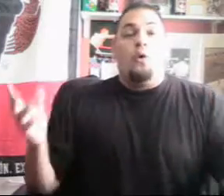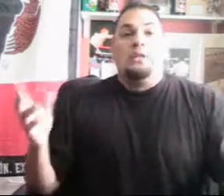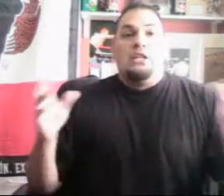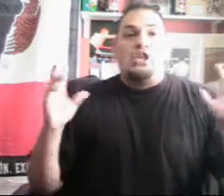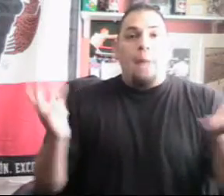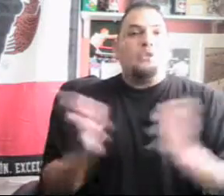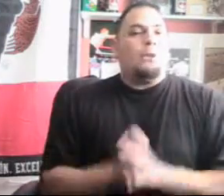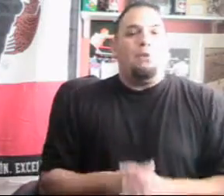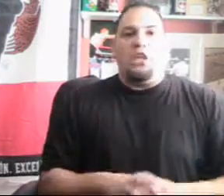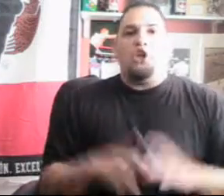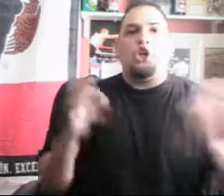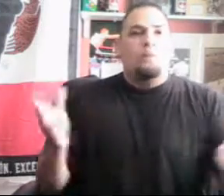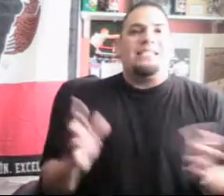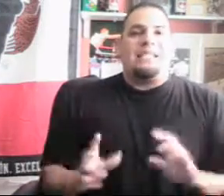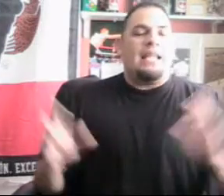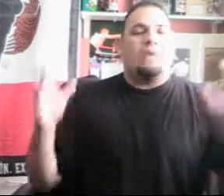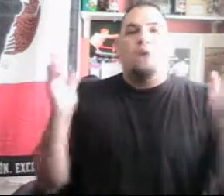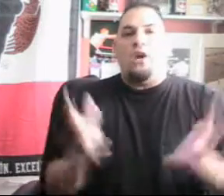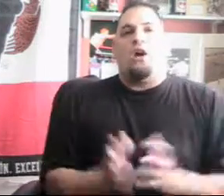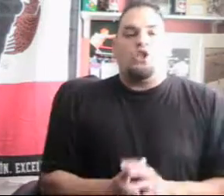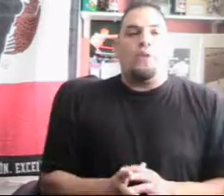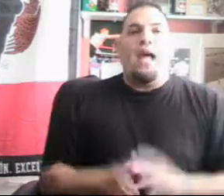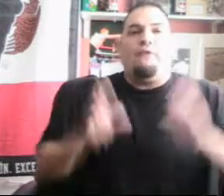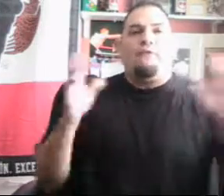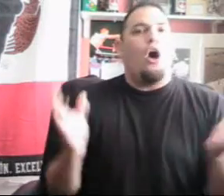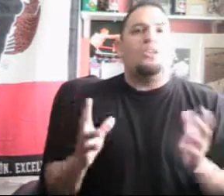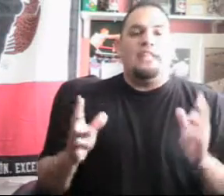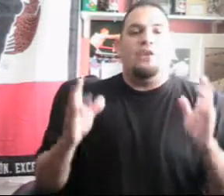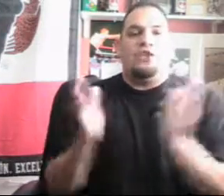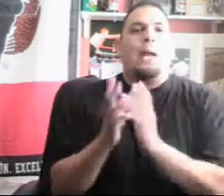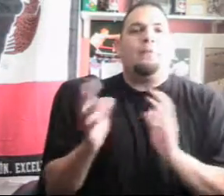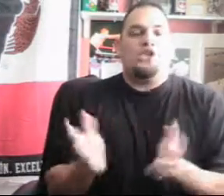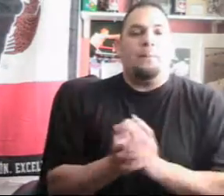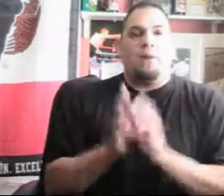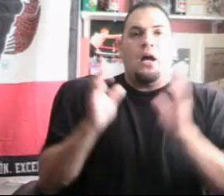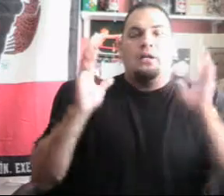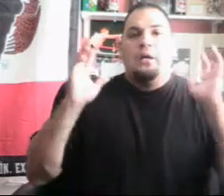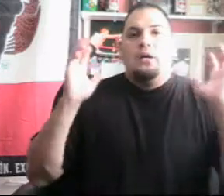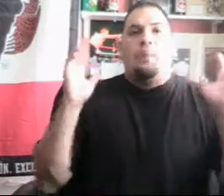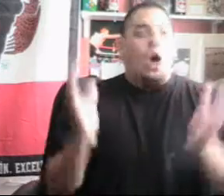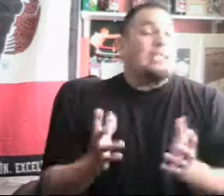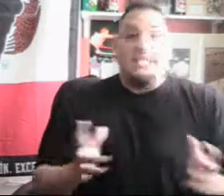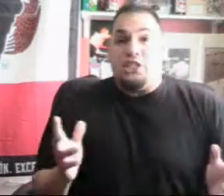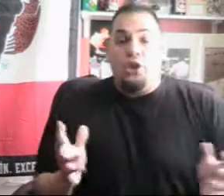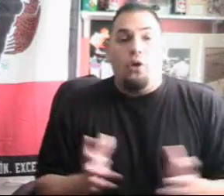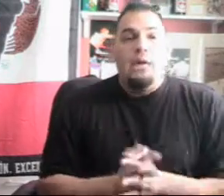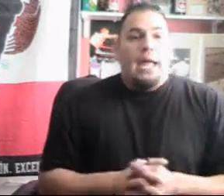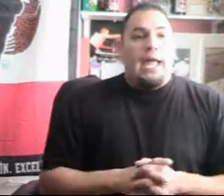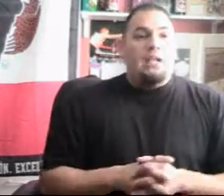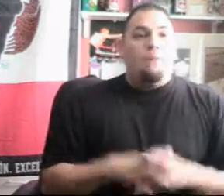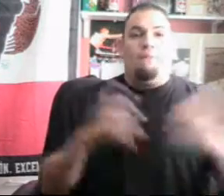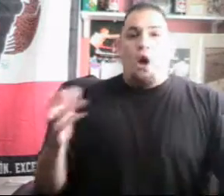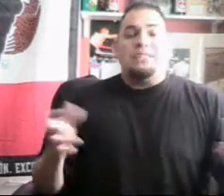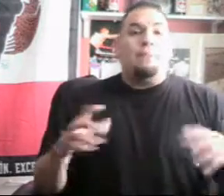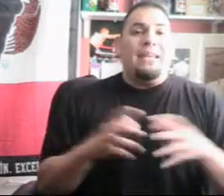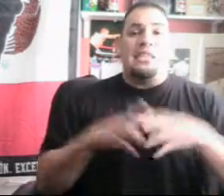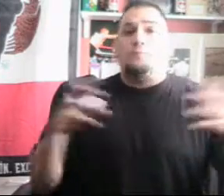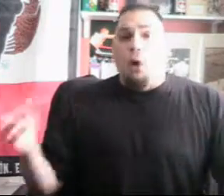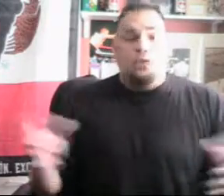championship, but they're humans just like we are, so they have flaws in their championship, uh, policies, you know? And the flaws have been exposed,